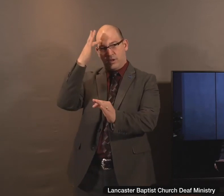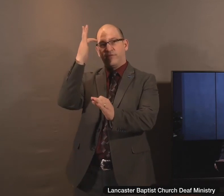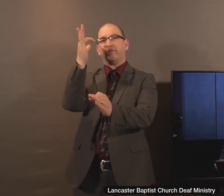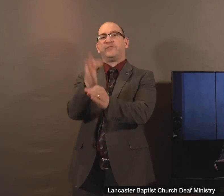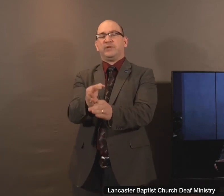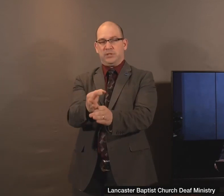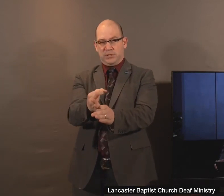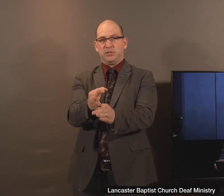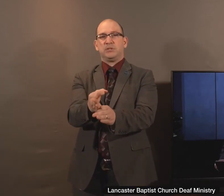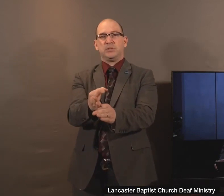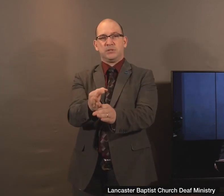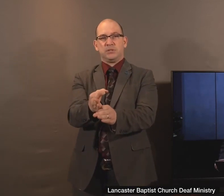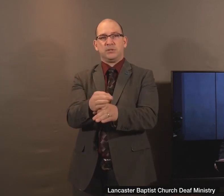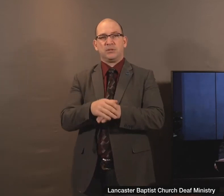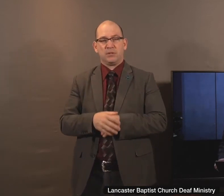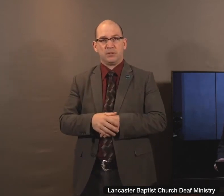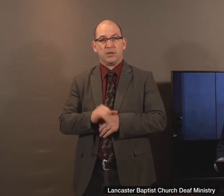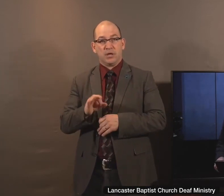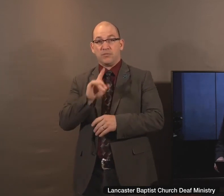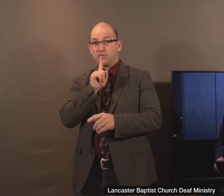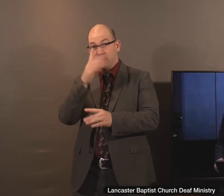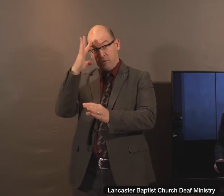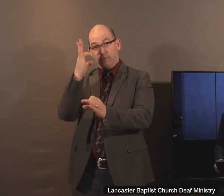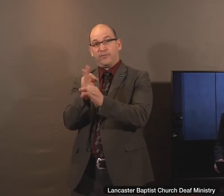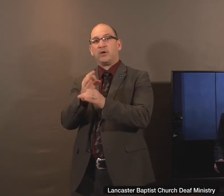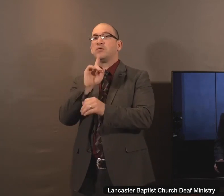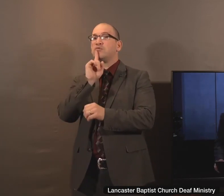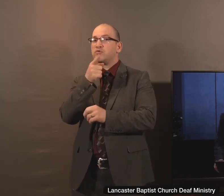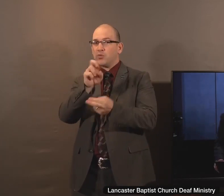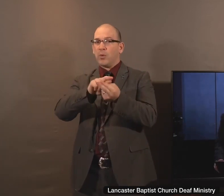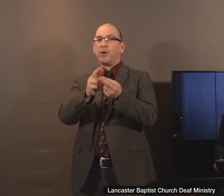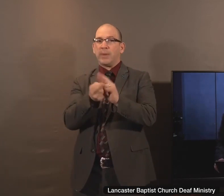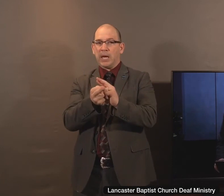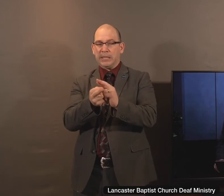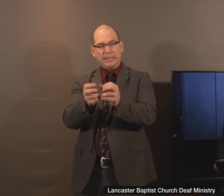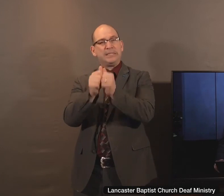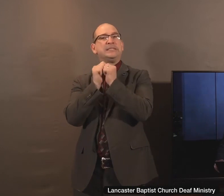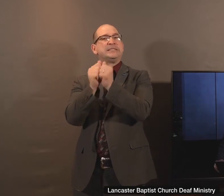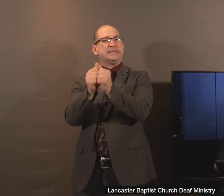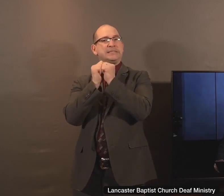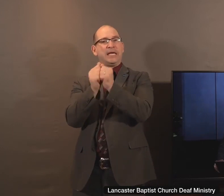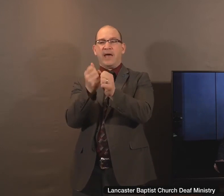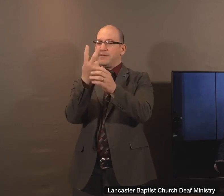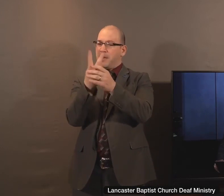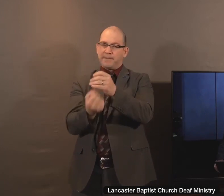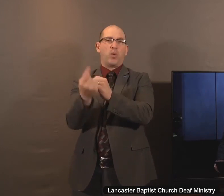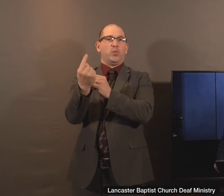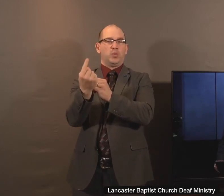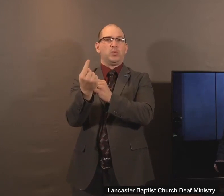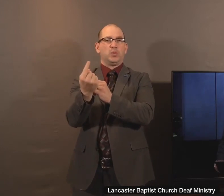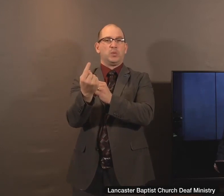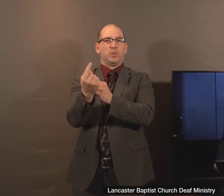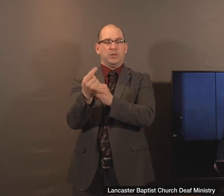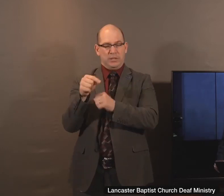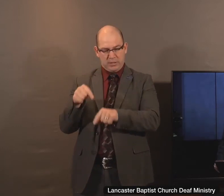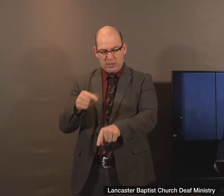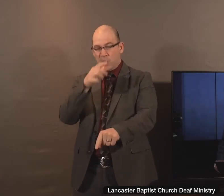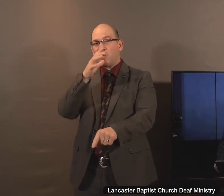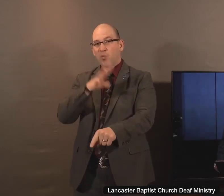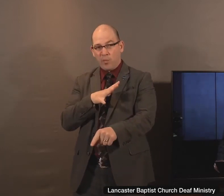there, wherever there is true faith, there is true repentance as well. This woman experienced a true heart of